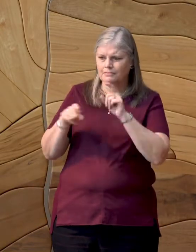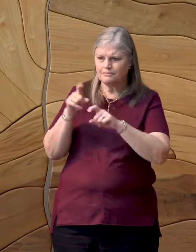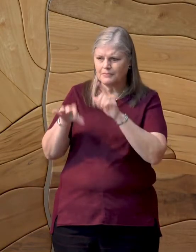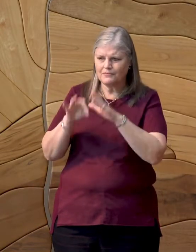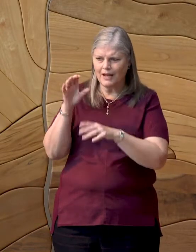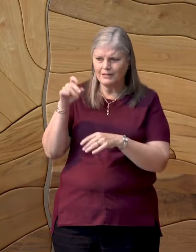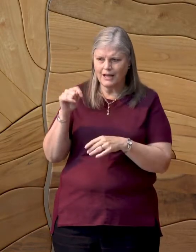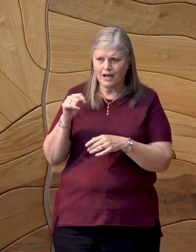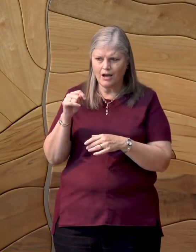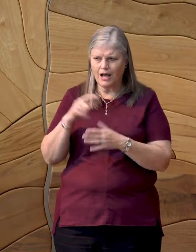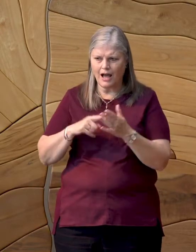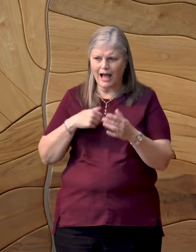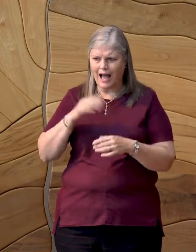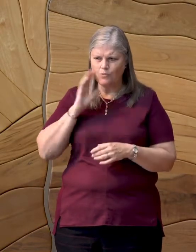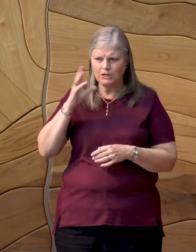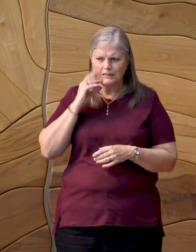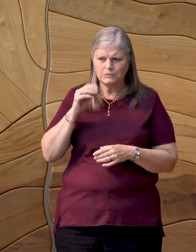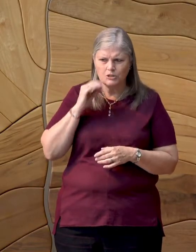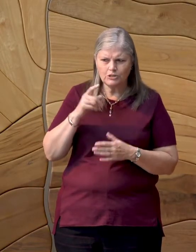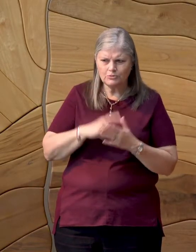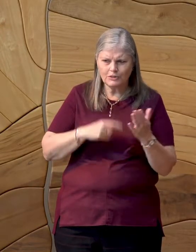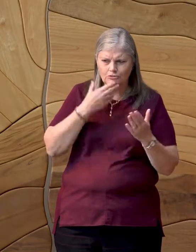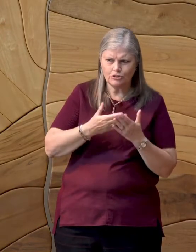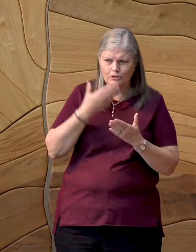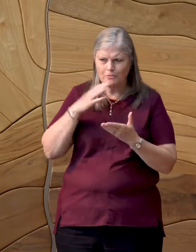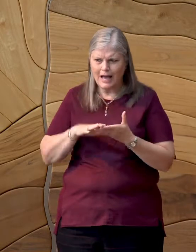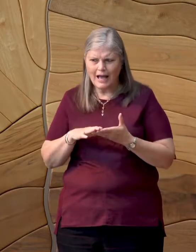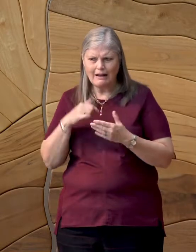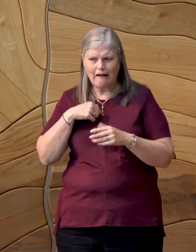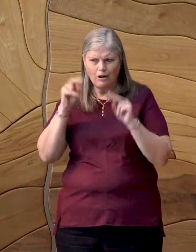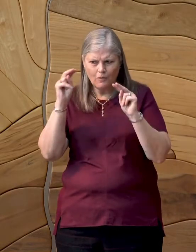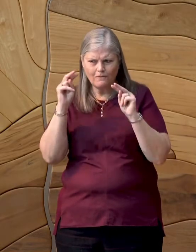what I'm in for. I mean, what I have to look forward to.